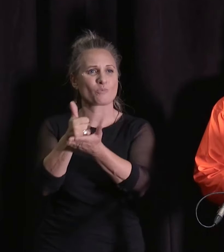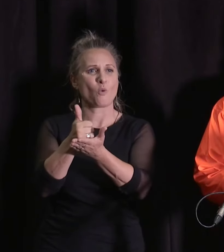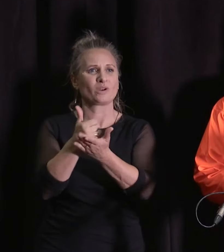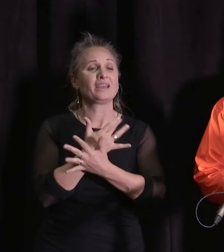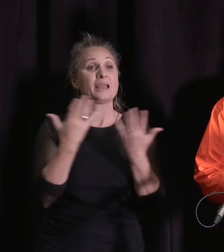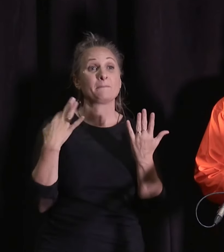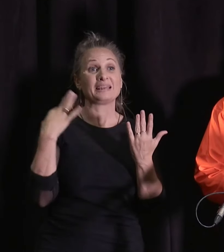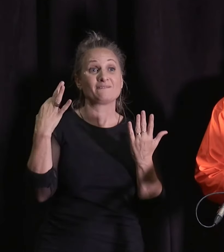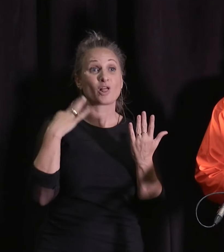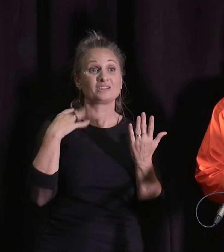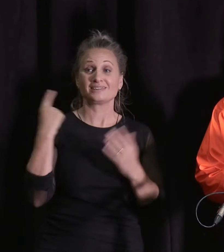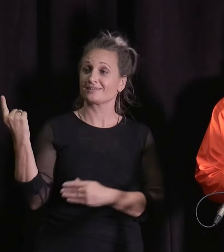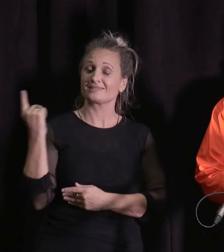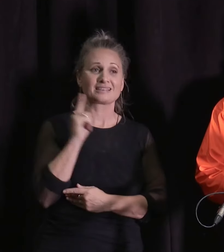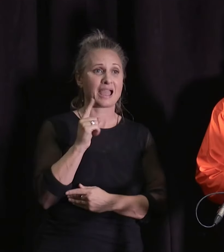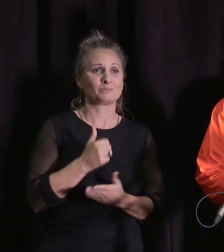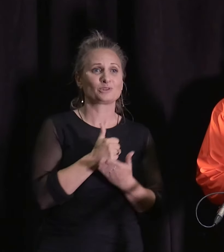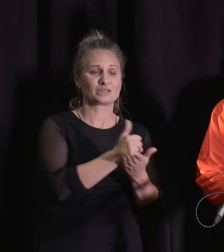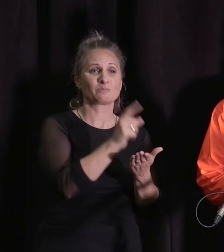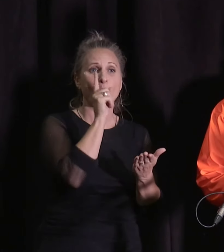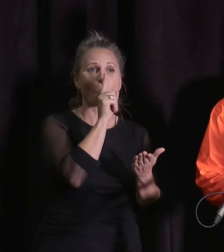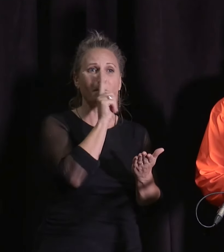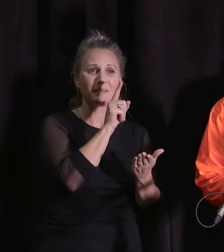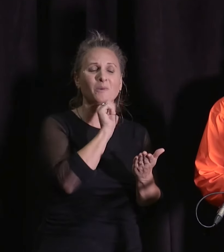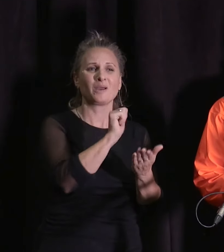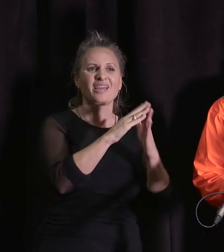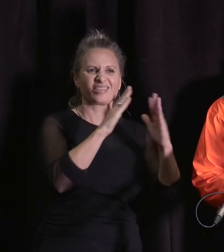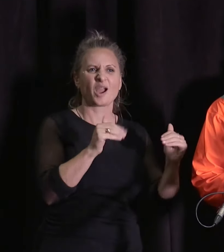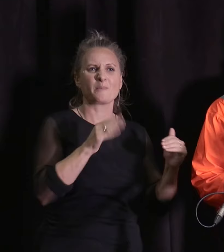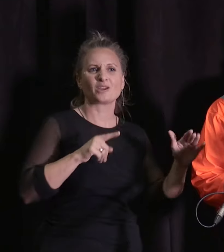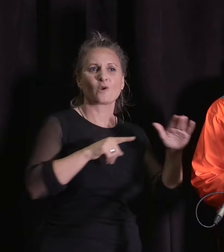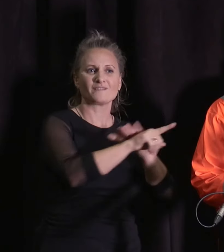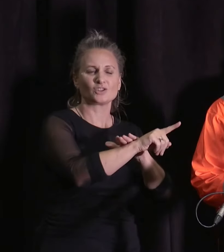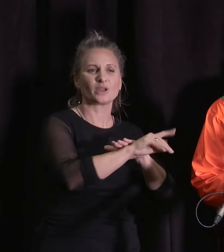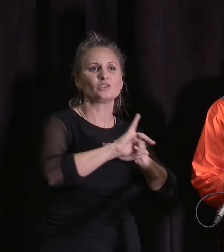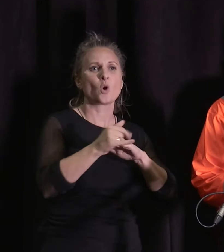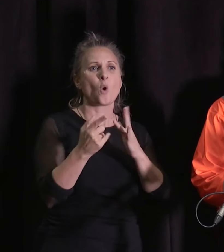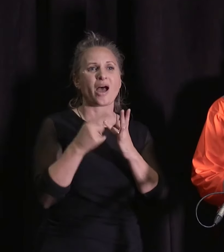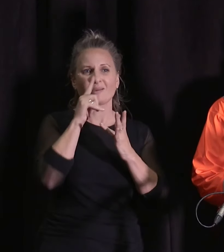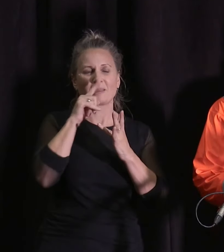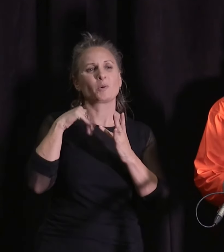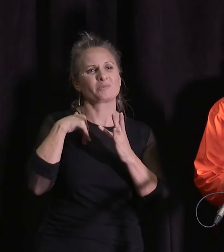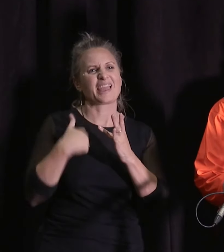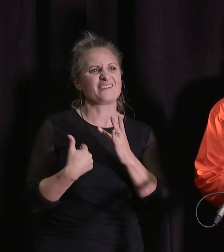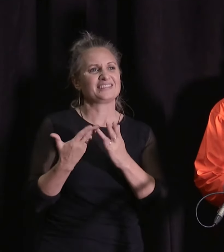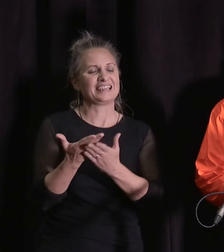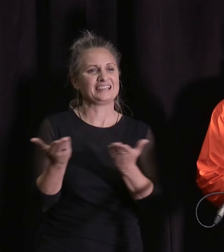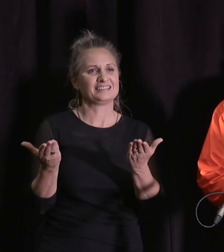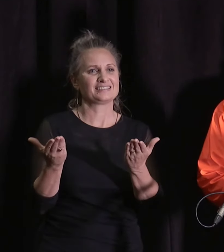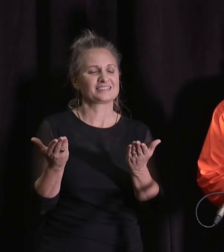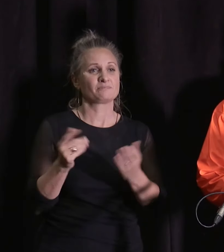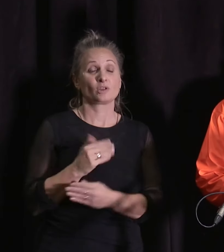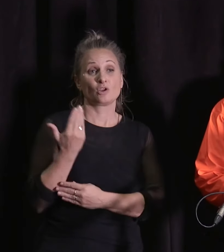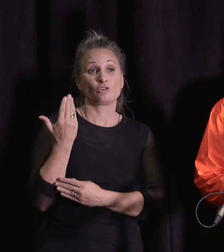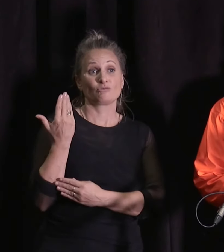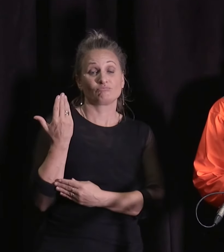making sure that they are supporting people who have been displaced, supporting people who are in need. I had the opportunity to speak